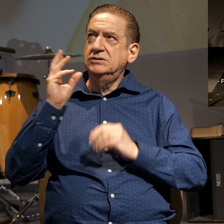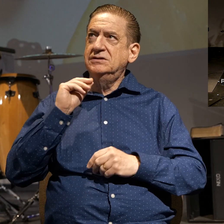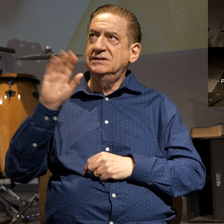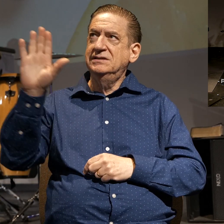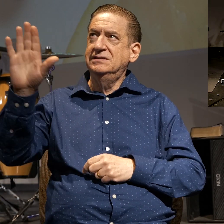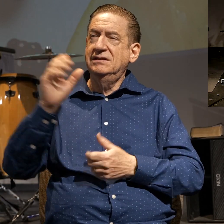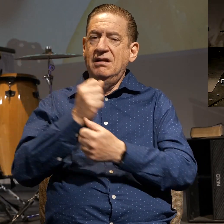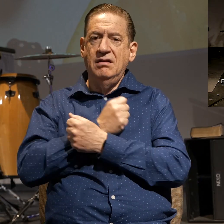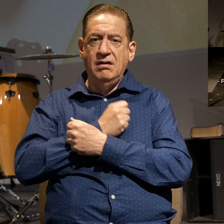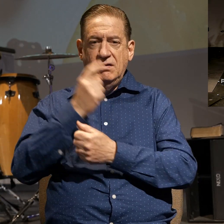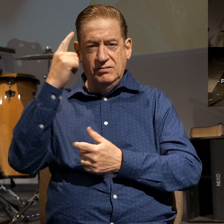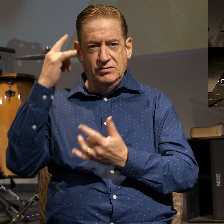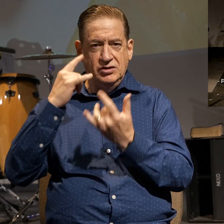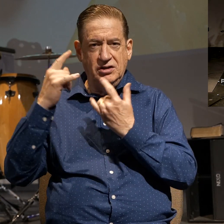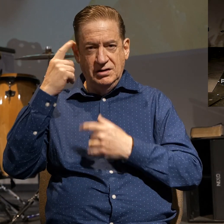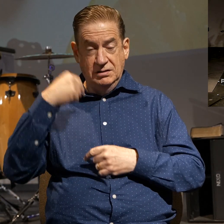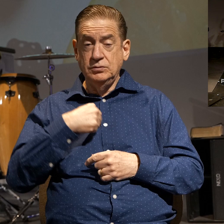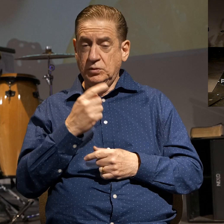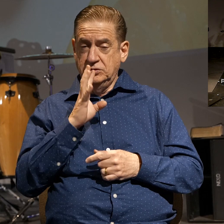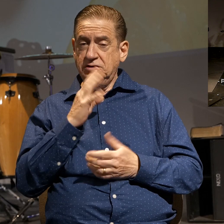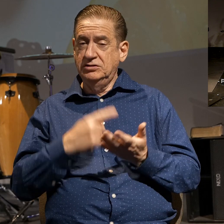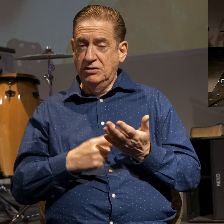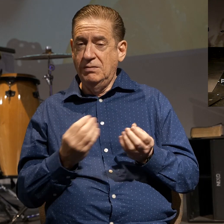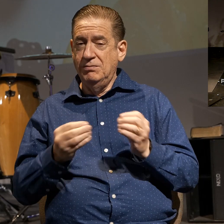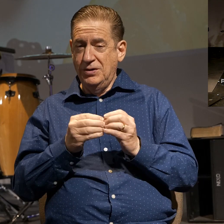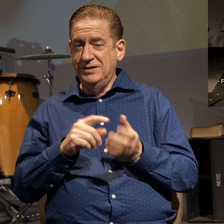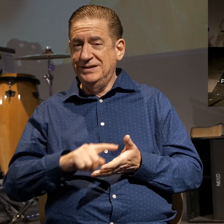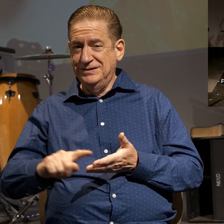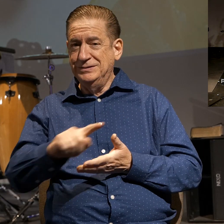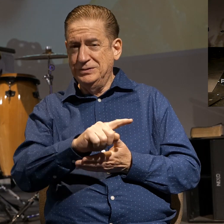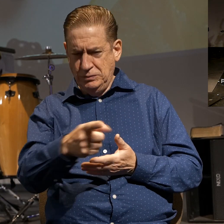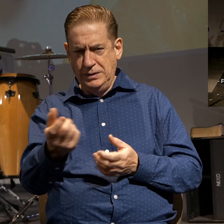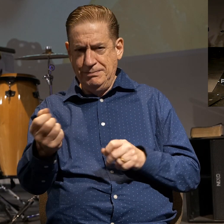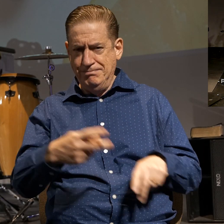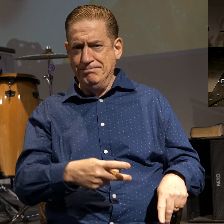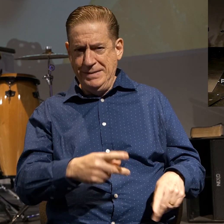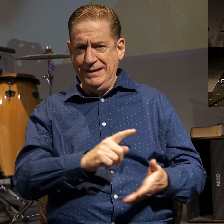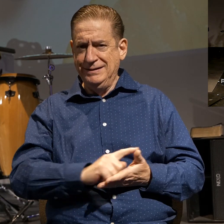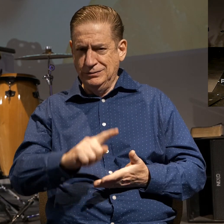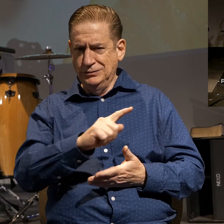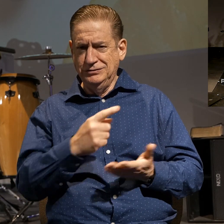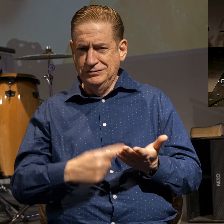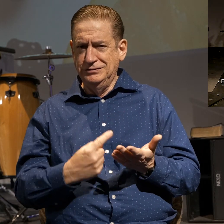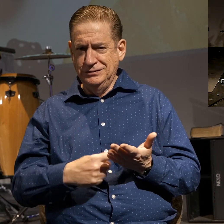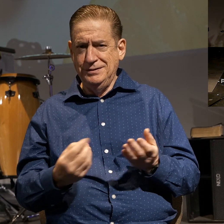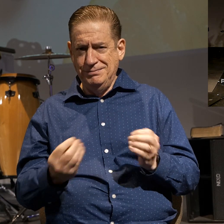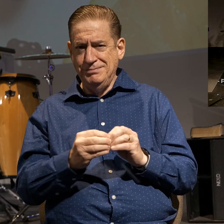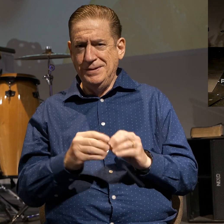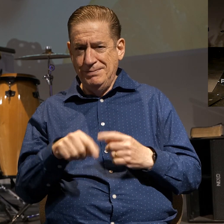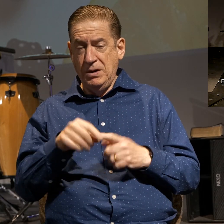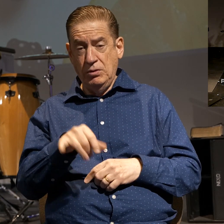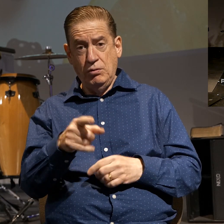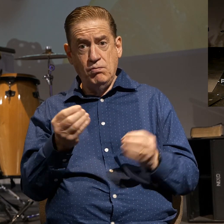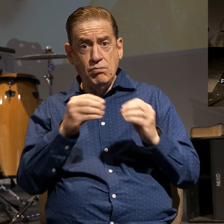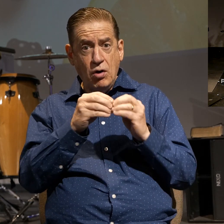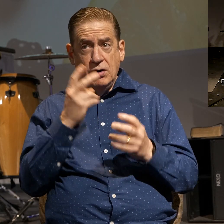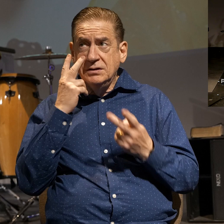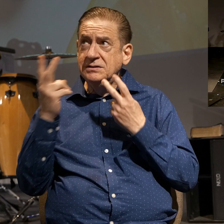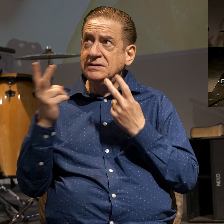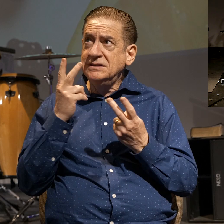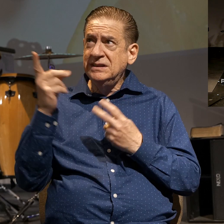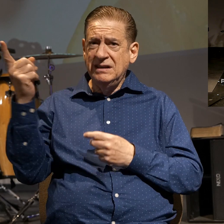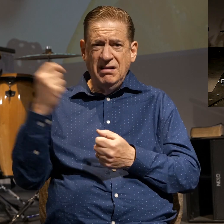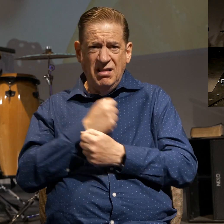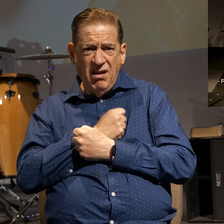love for us we're going to talk a lot about that next week so you're going to want to come back next week we'll talk more about that so the more you see how loving he